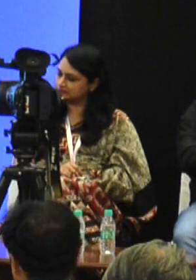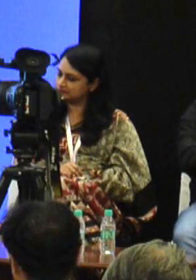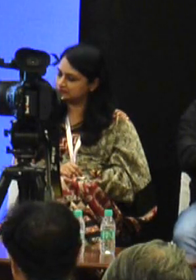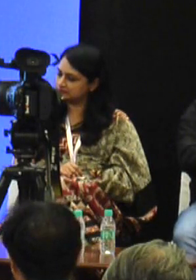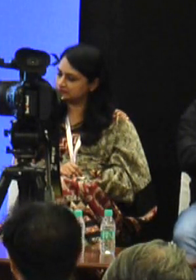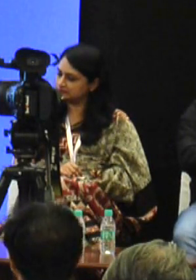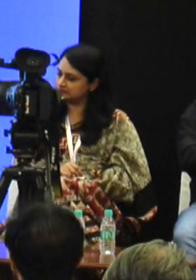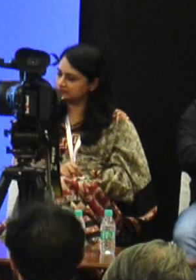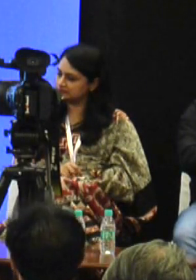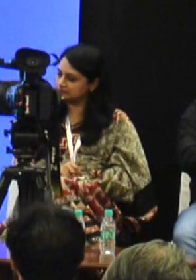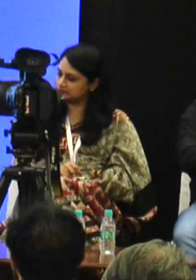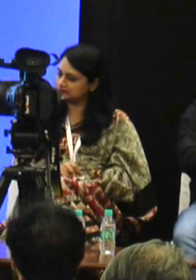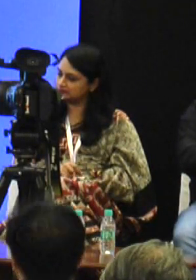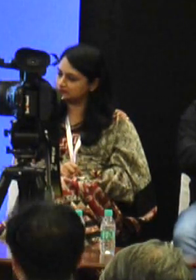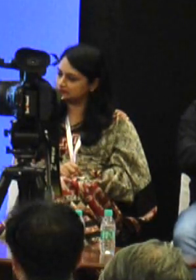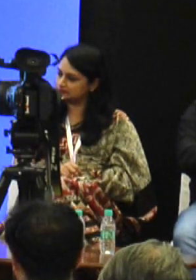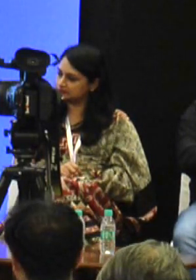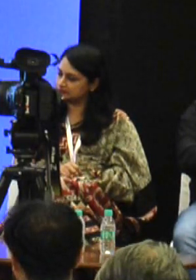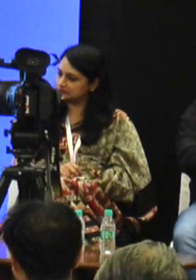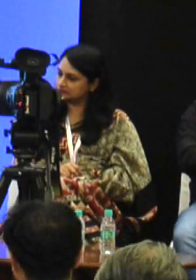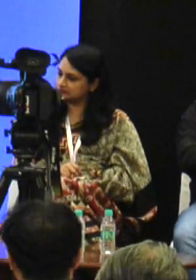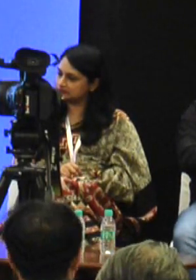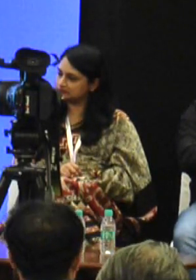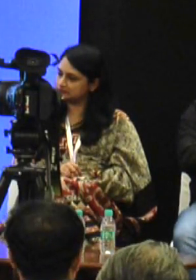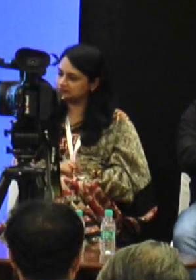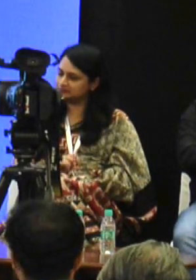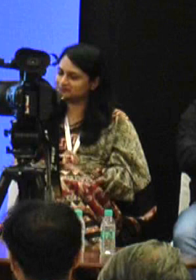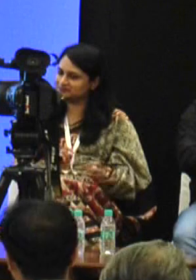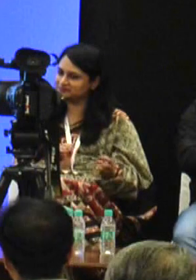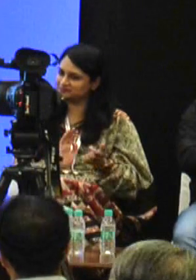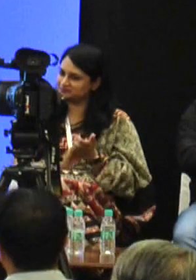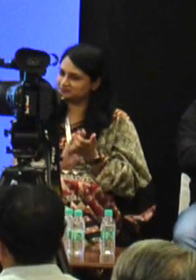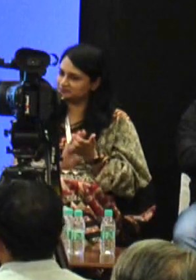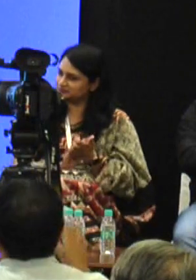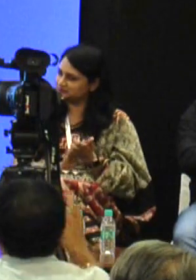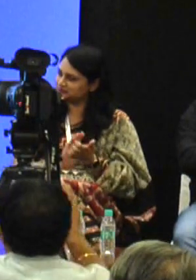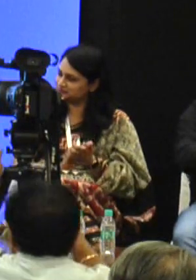uh, compliment to be honest. So, it's, it's all about, um, setting yourself as an example.